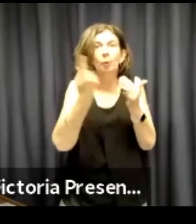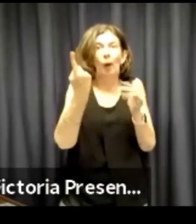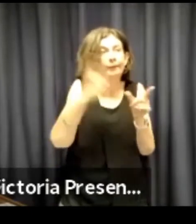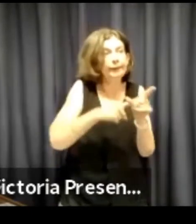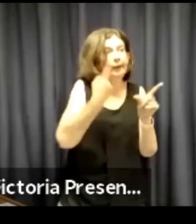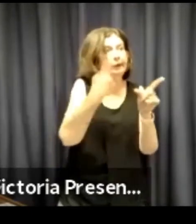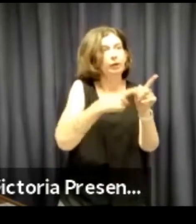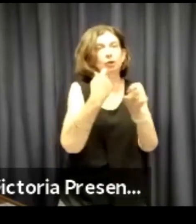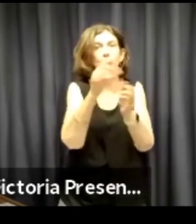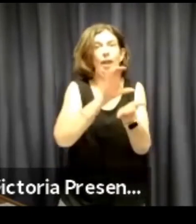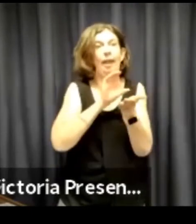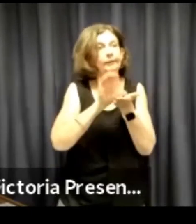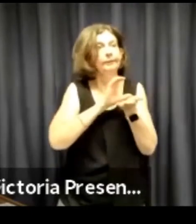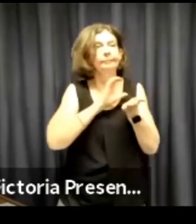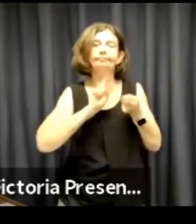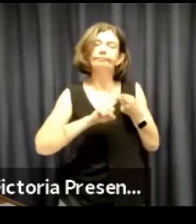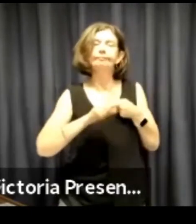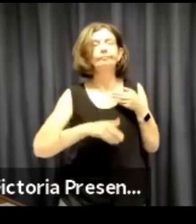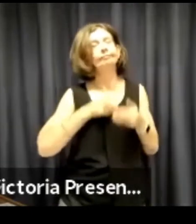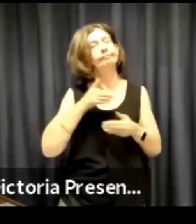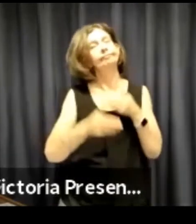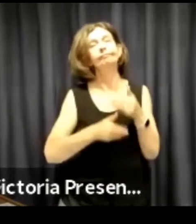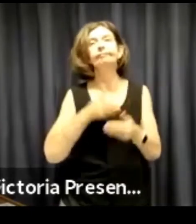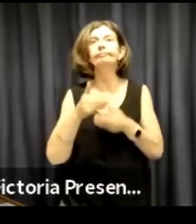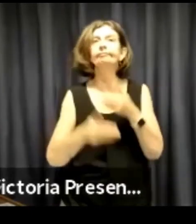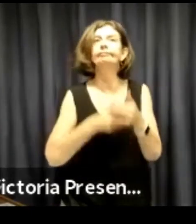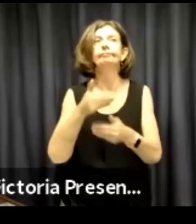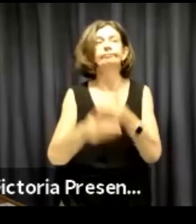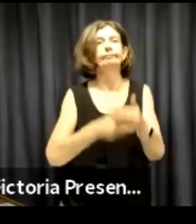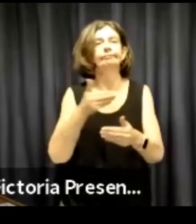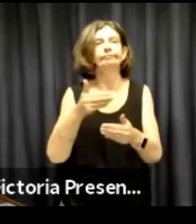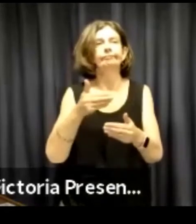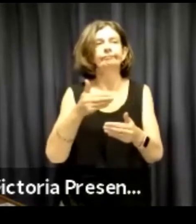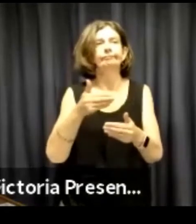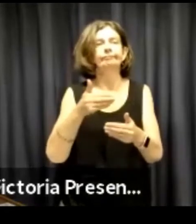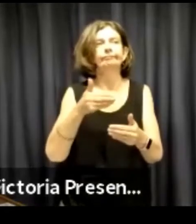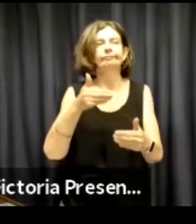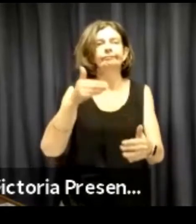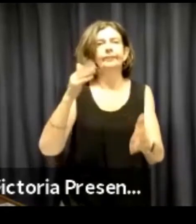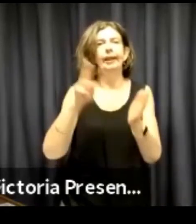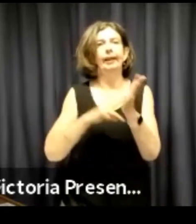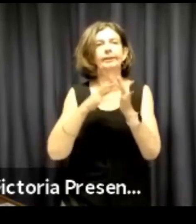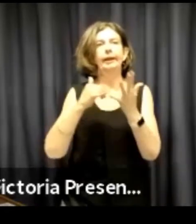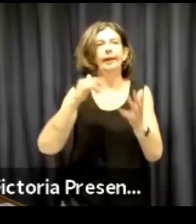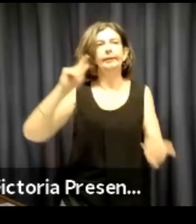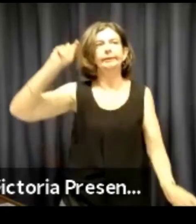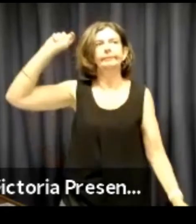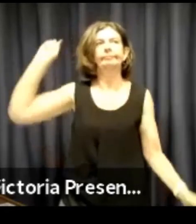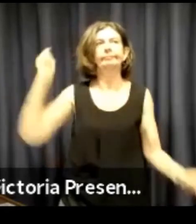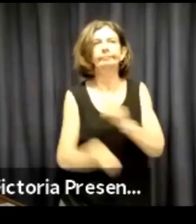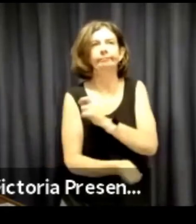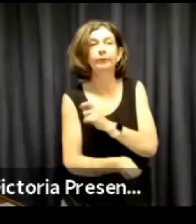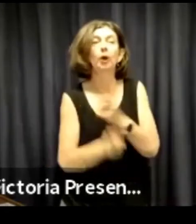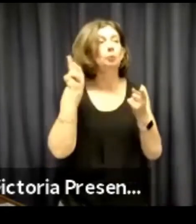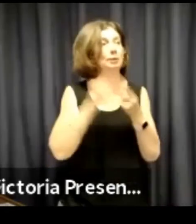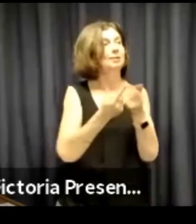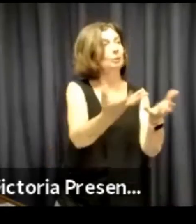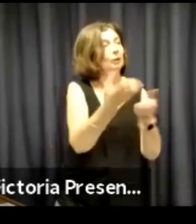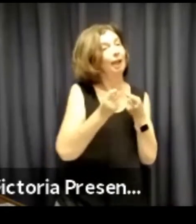Previously, we used to receive block fundings from DHHS to keep us afloat. However, with